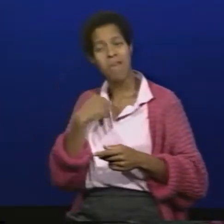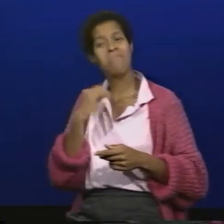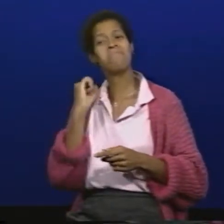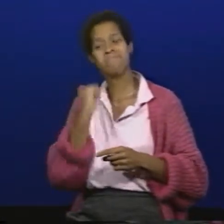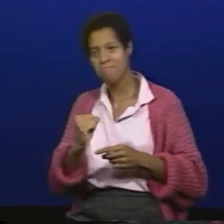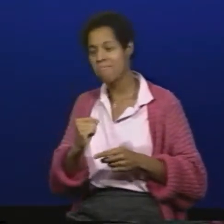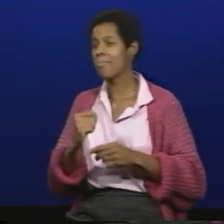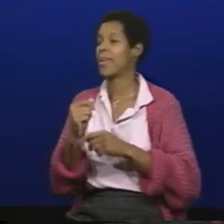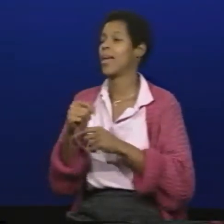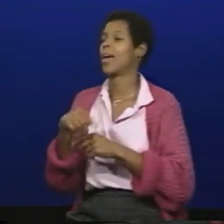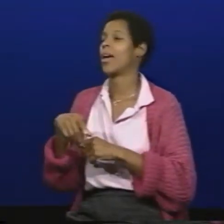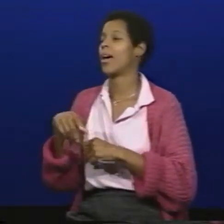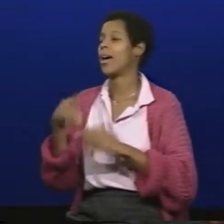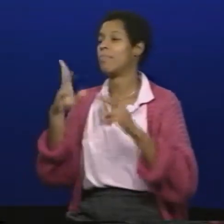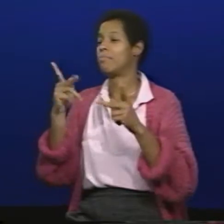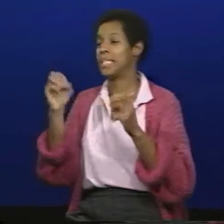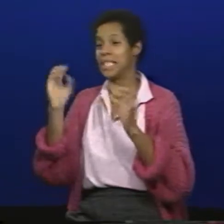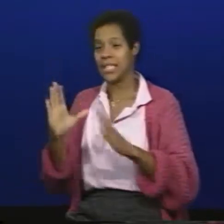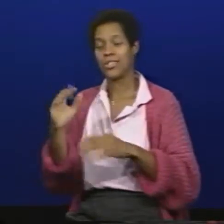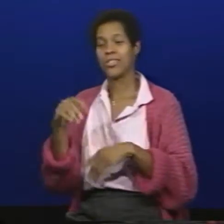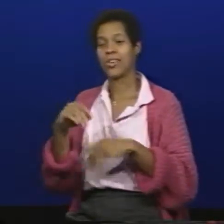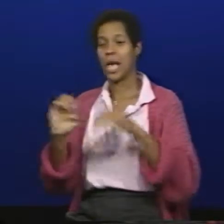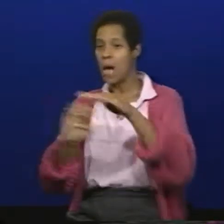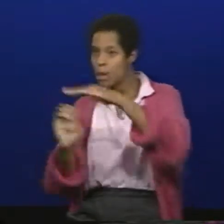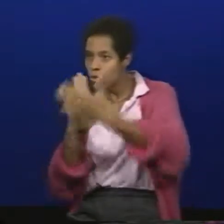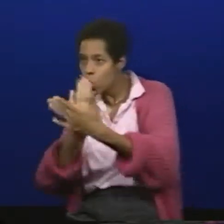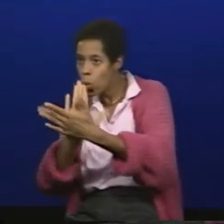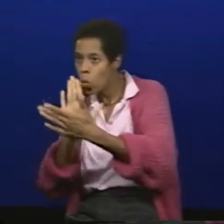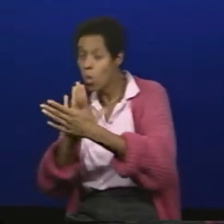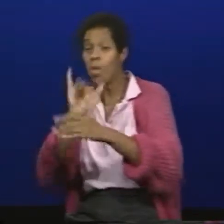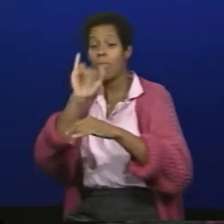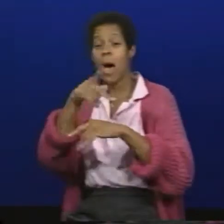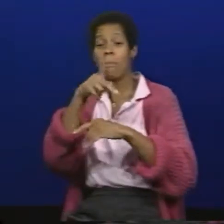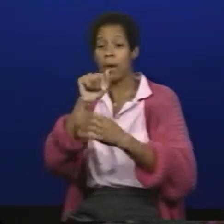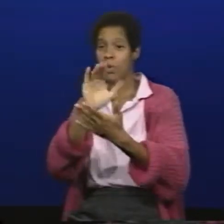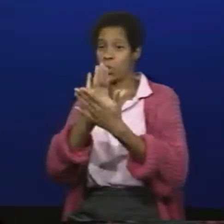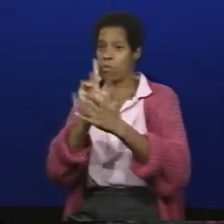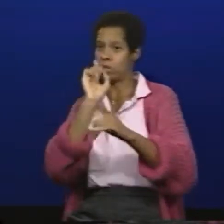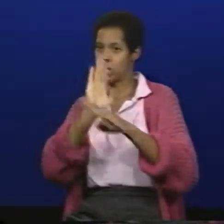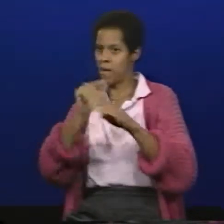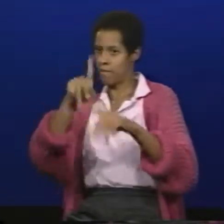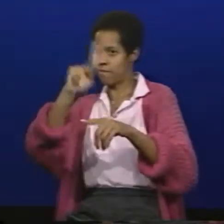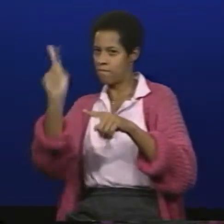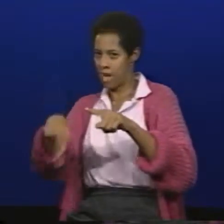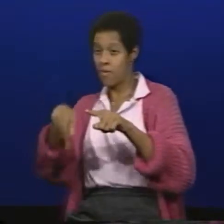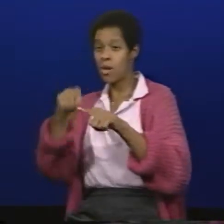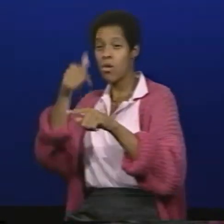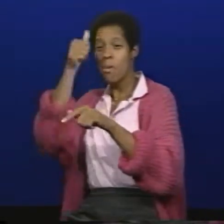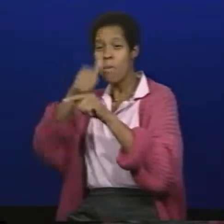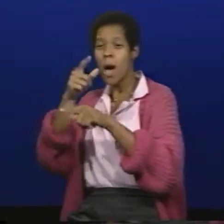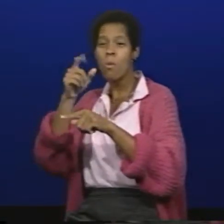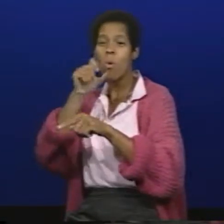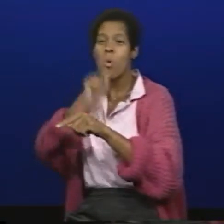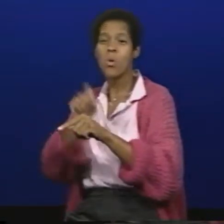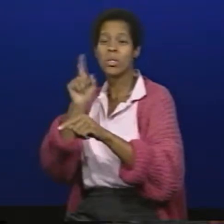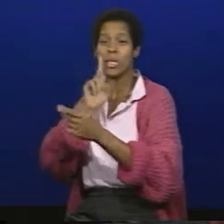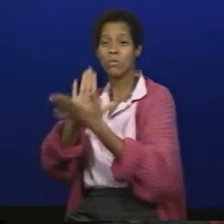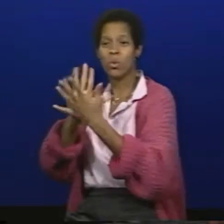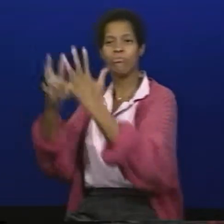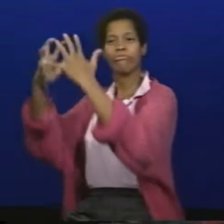and I worked there for about five years that was a good experience for me I worked as an elementary school PE